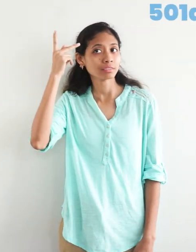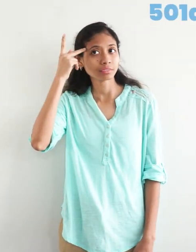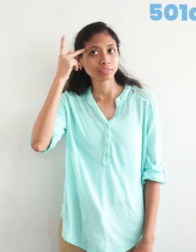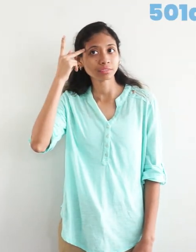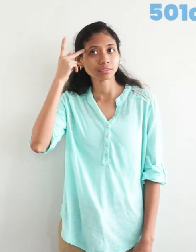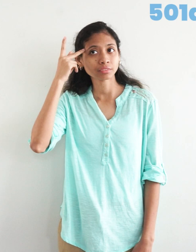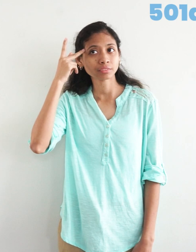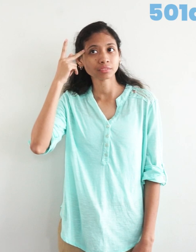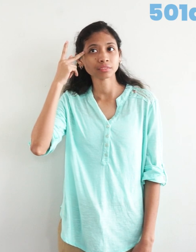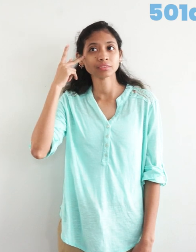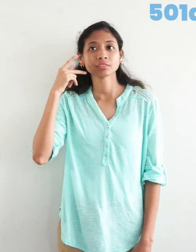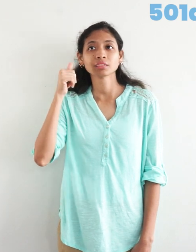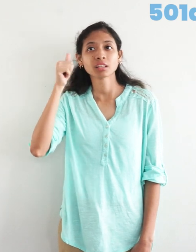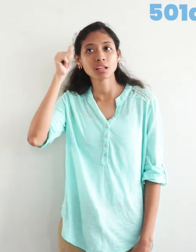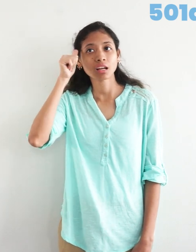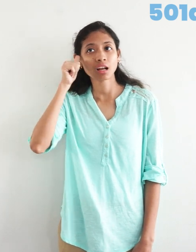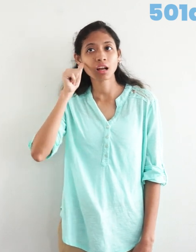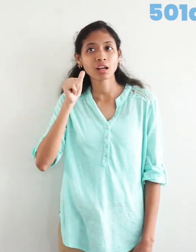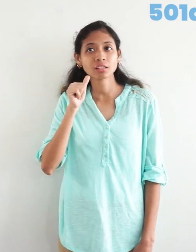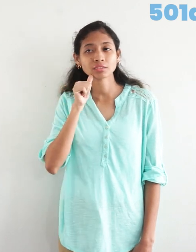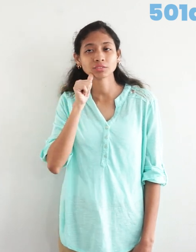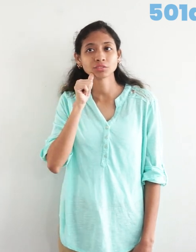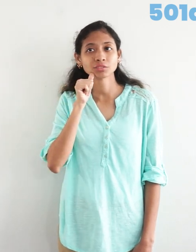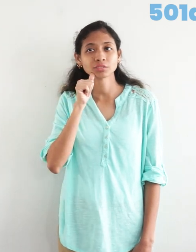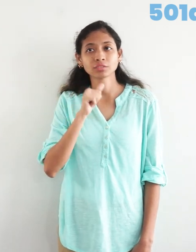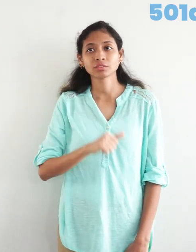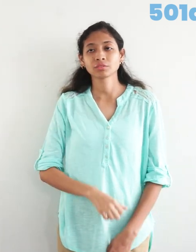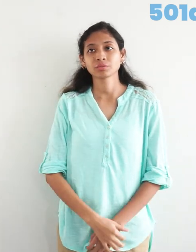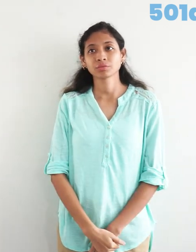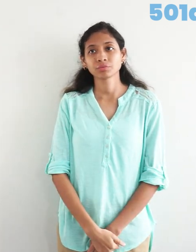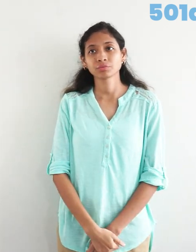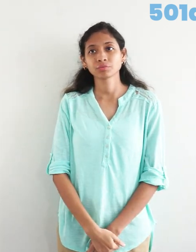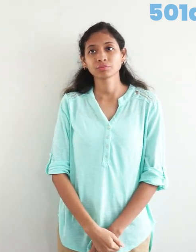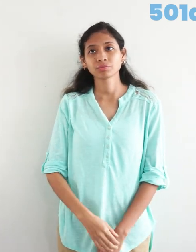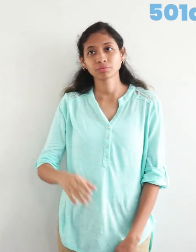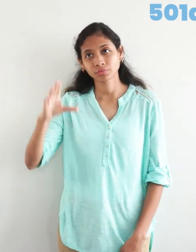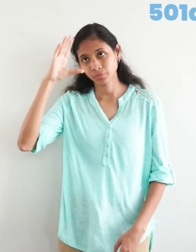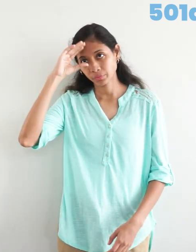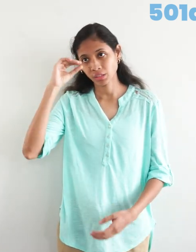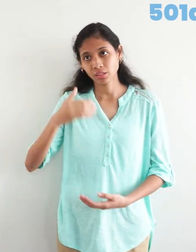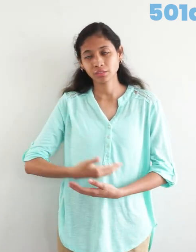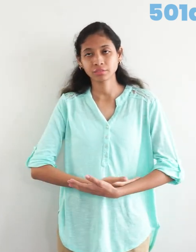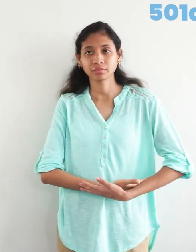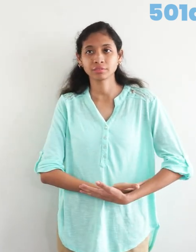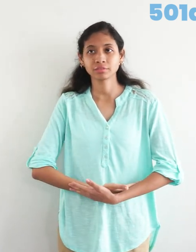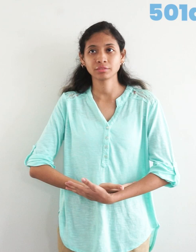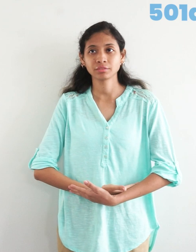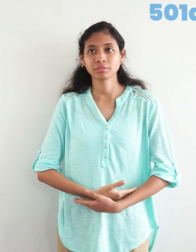adults, son, daughter,